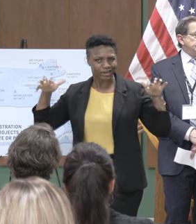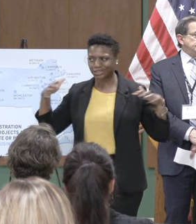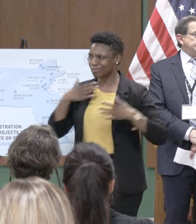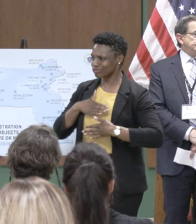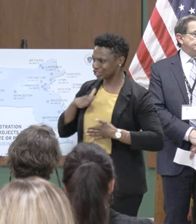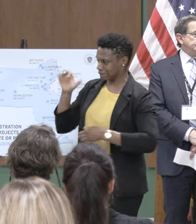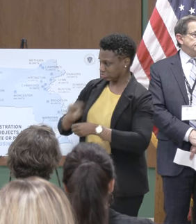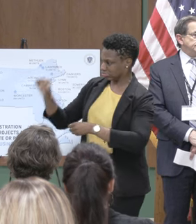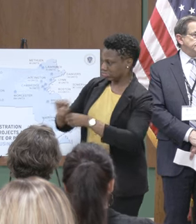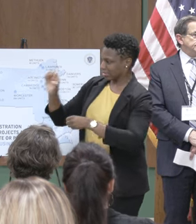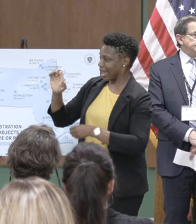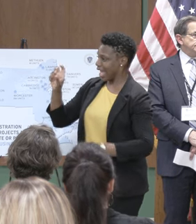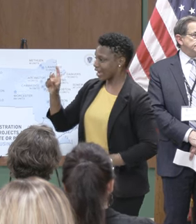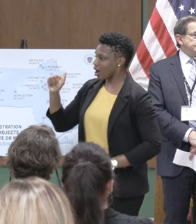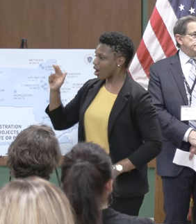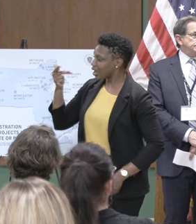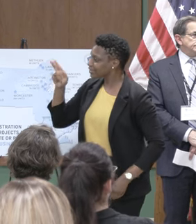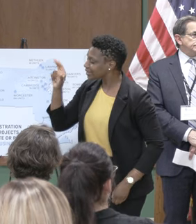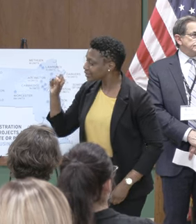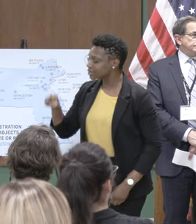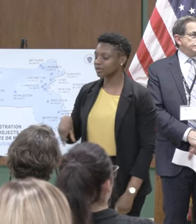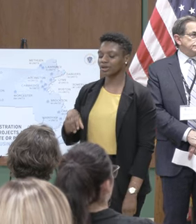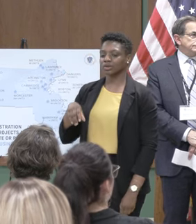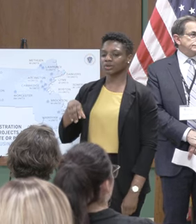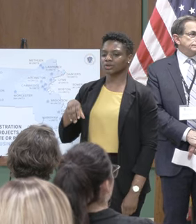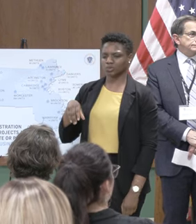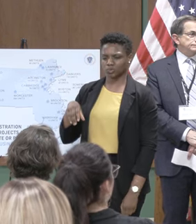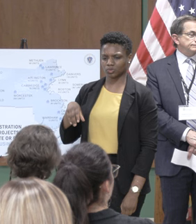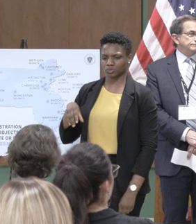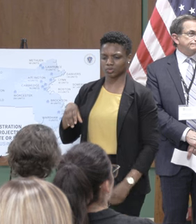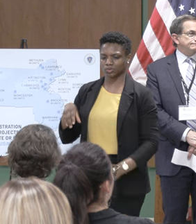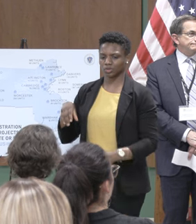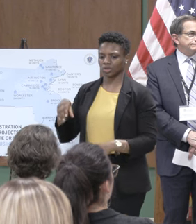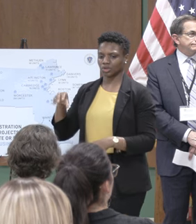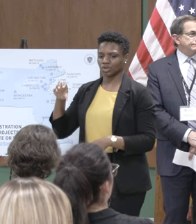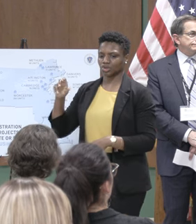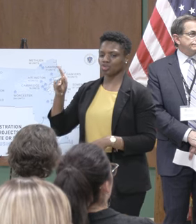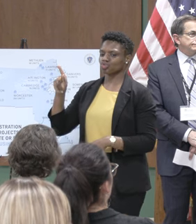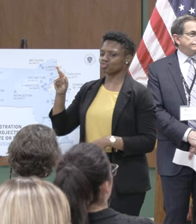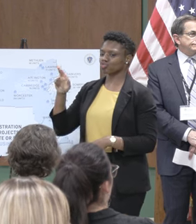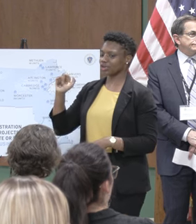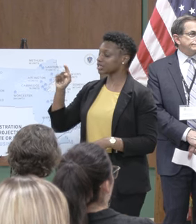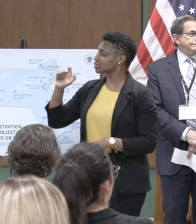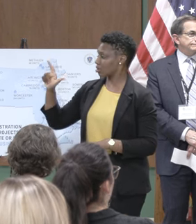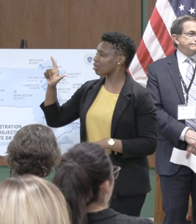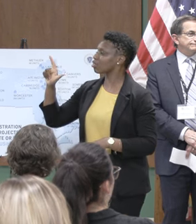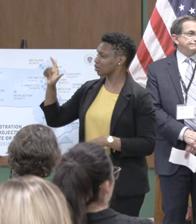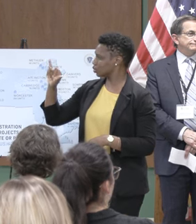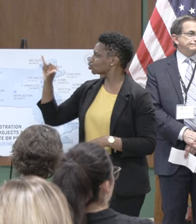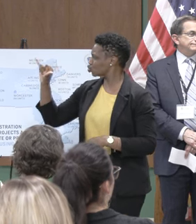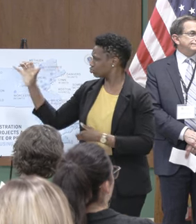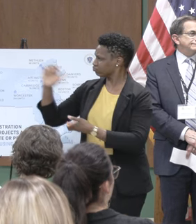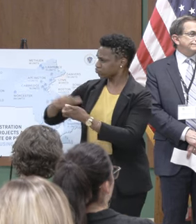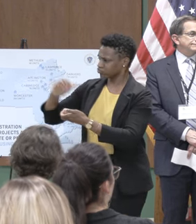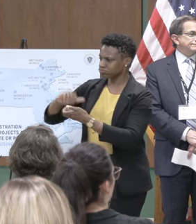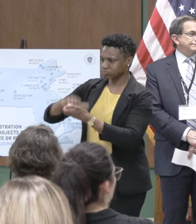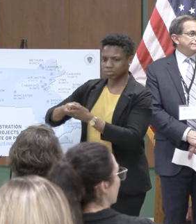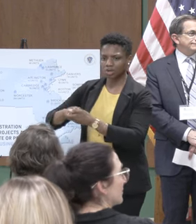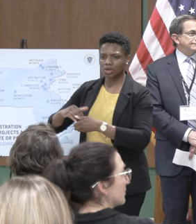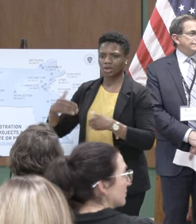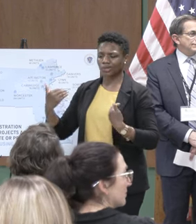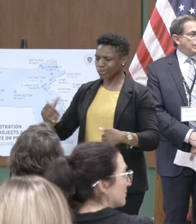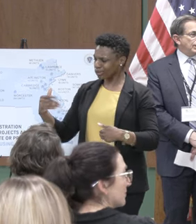that we also have Crystal Cornegay as well from Mass Housing a great partner in these efforts and affordable housing